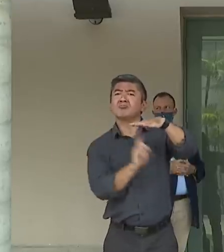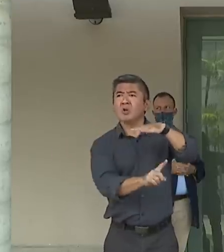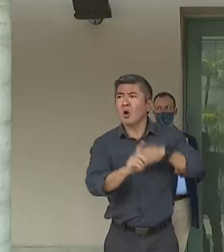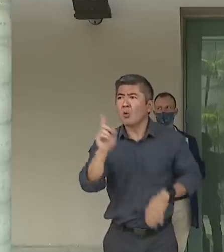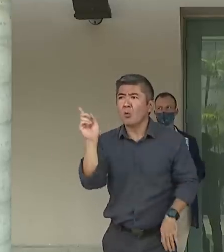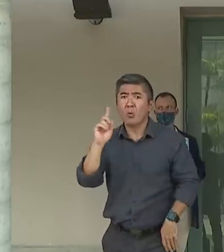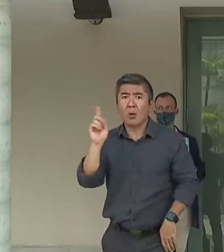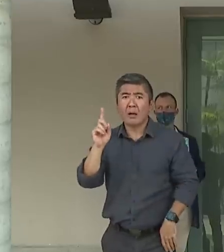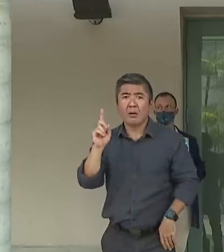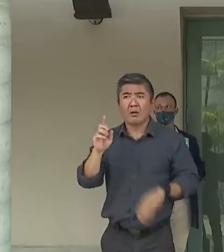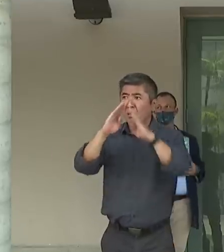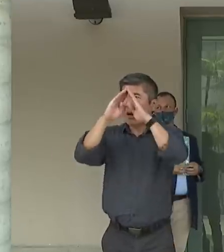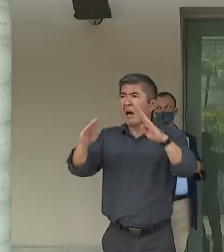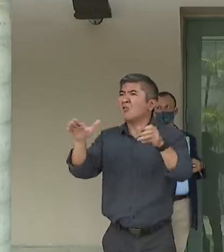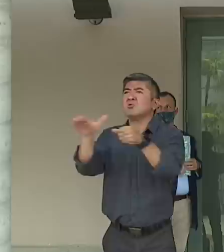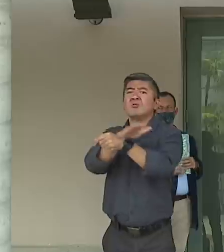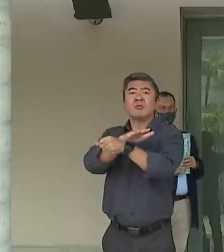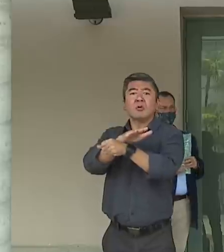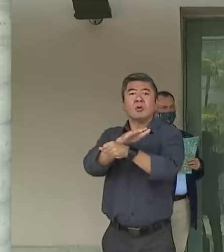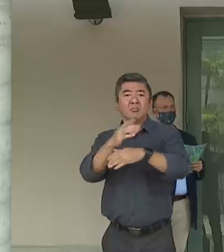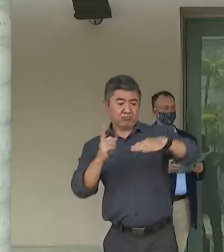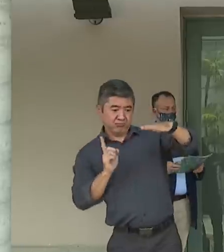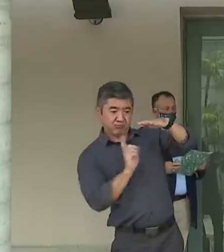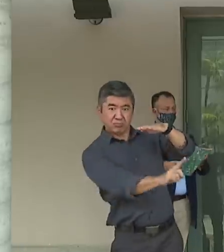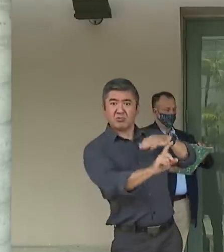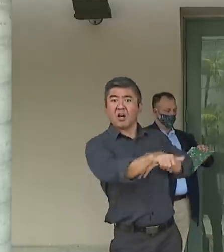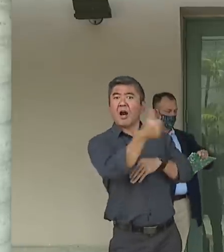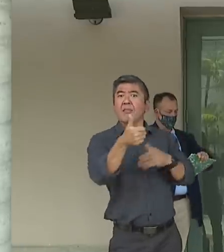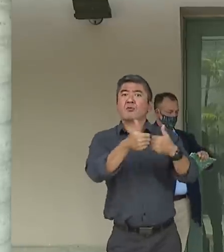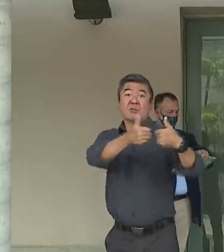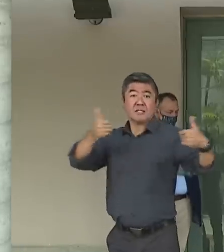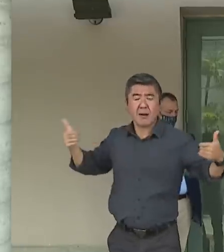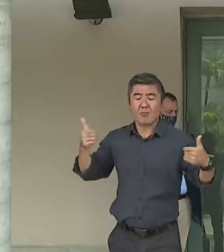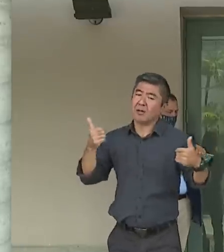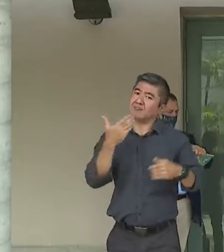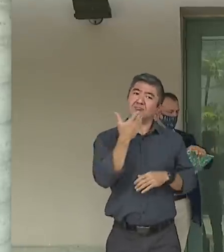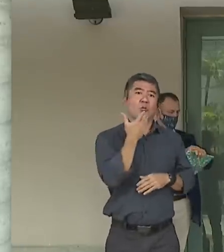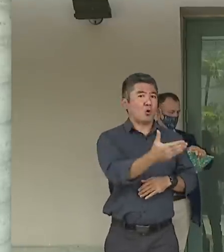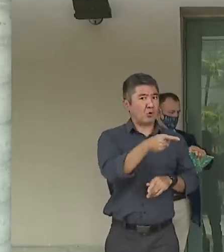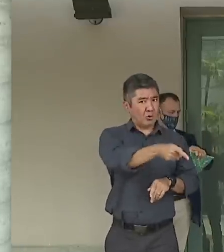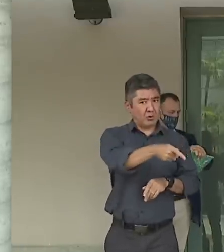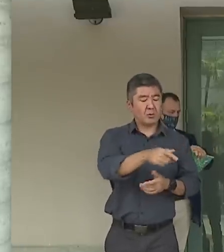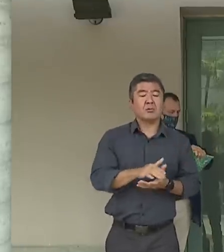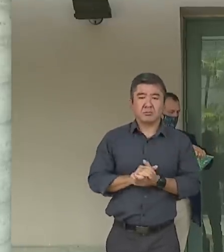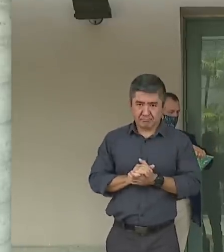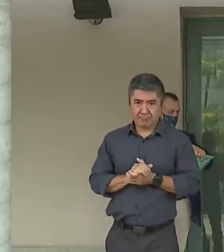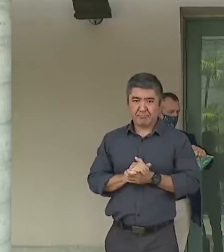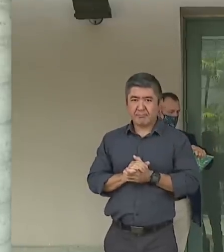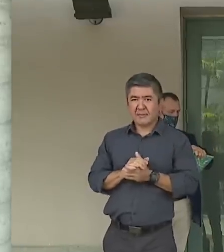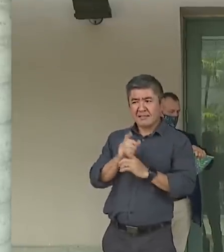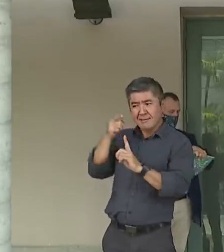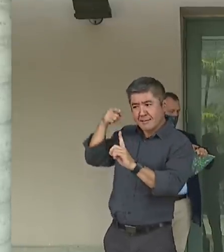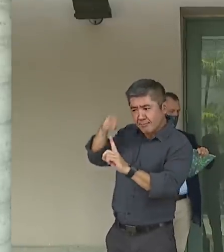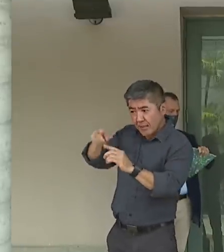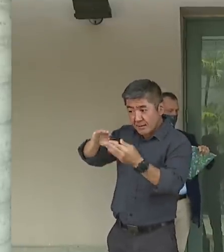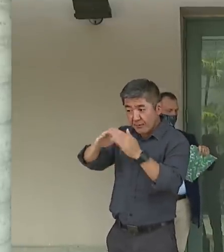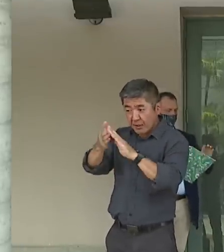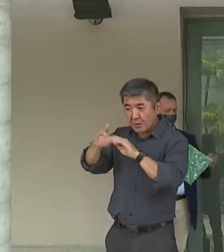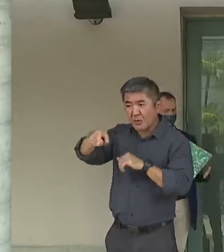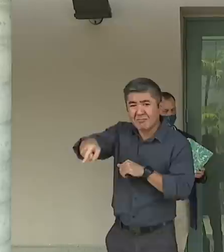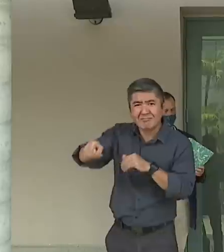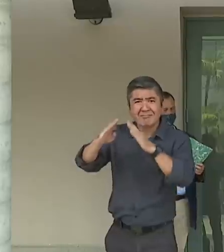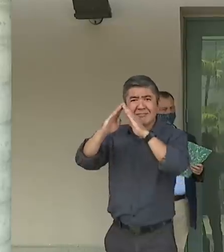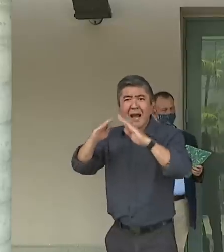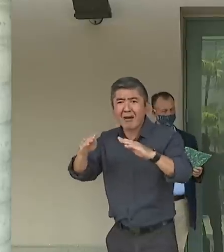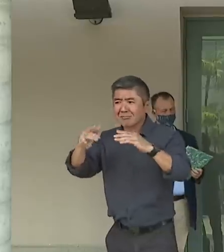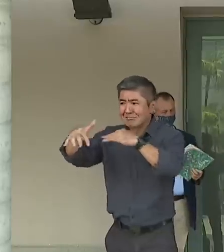then you're going to continue to spread the disease. And so it's important, particularly for communities where we know that housing may be a problem that they have a